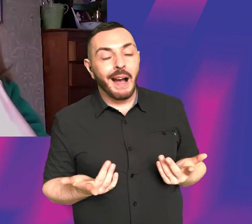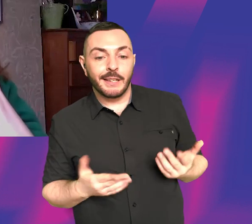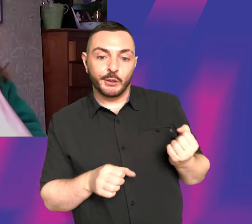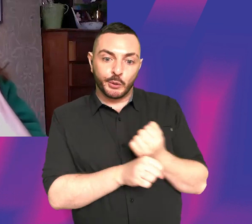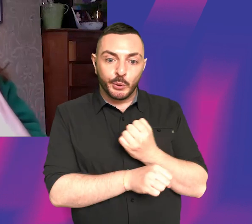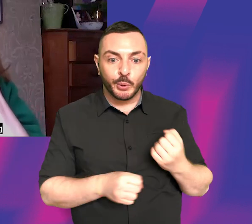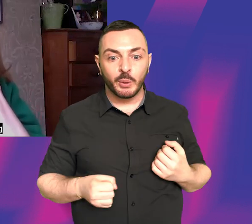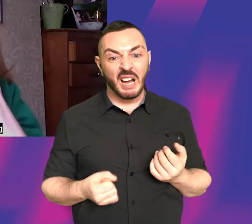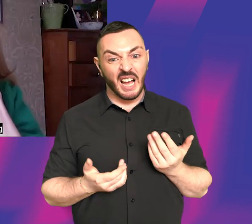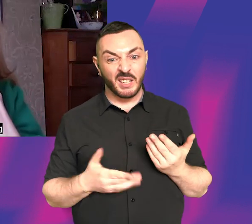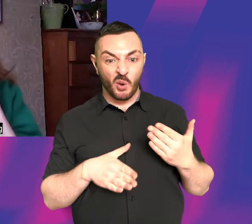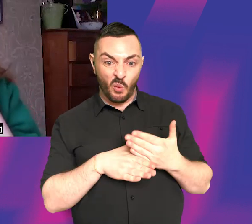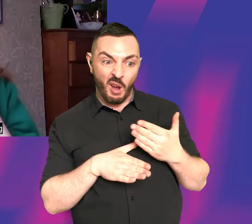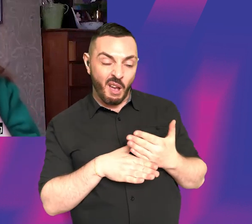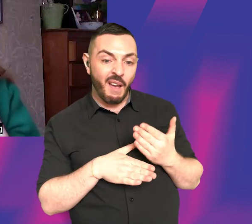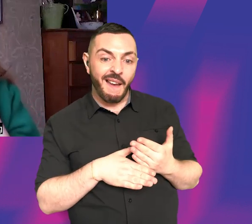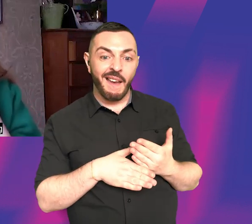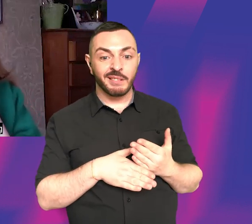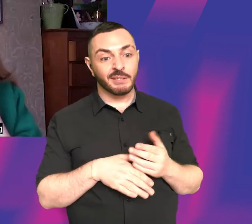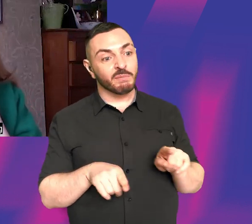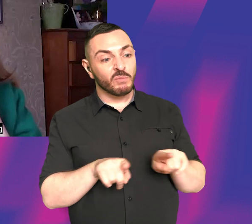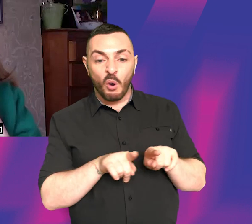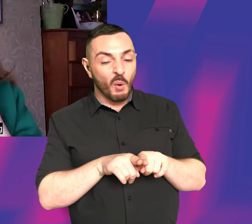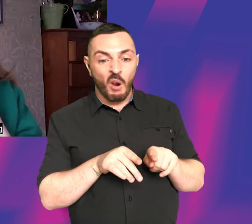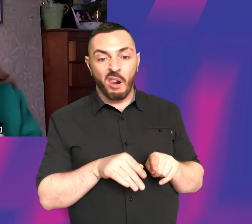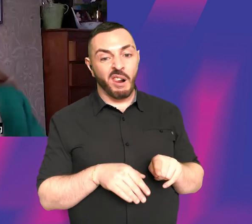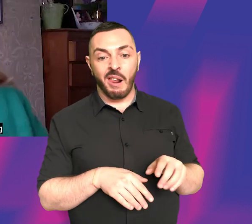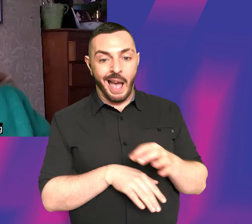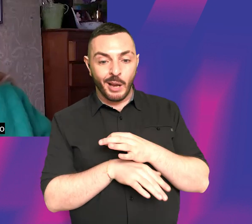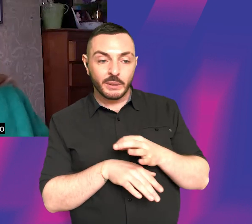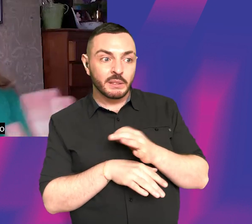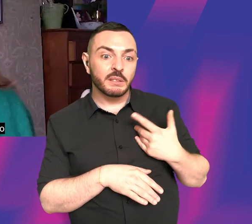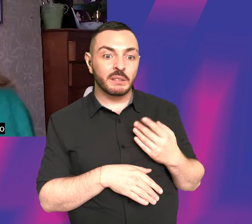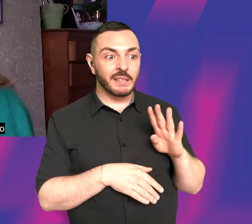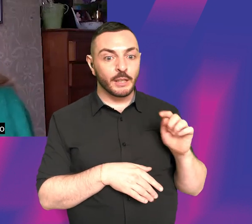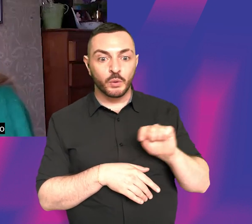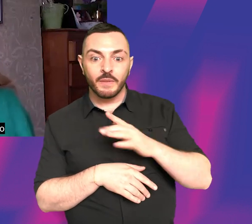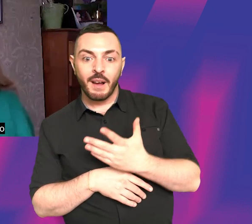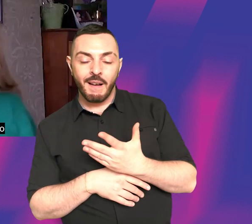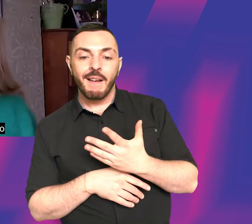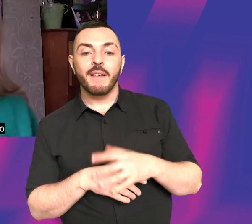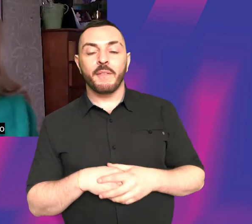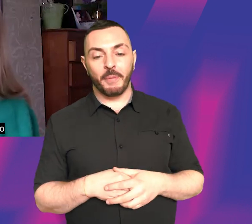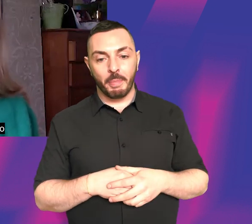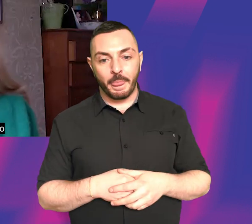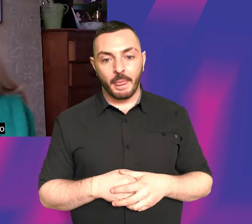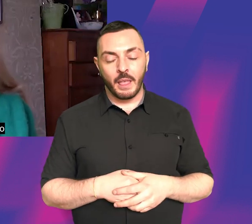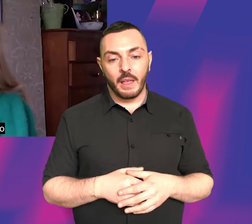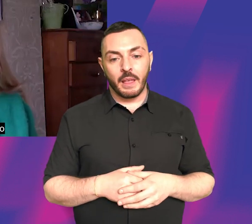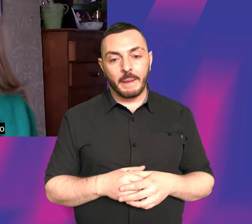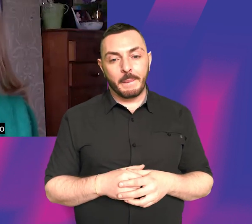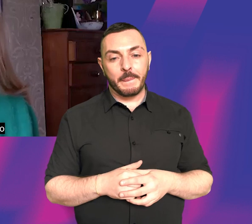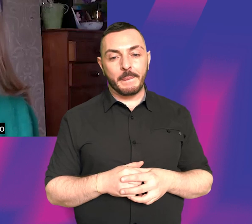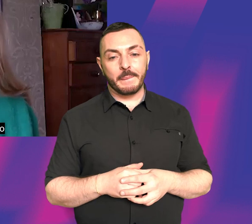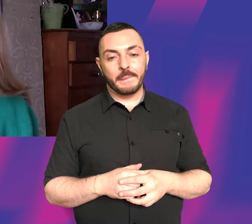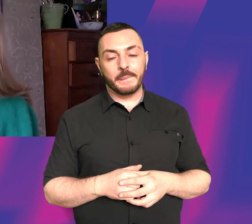keep office hours now I'm writing when I'm not acting, you know, like the, the, the other people that I know